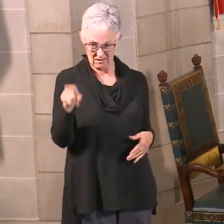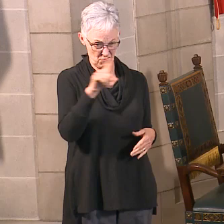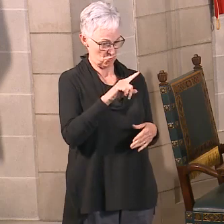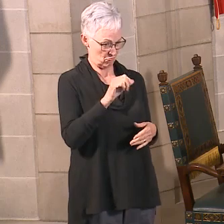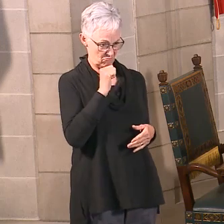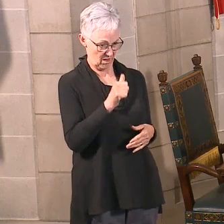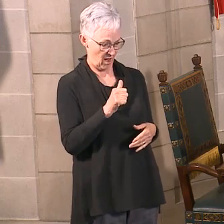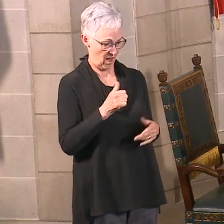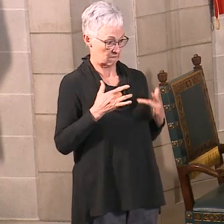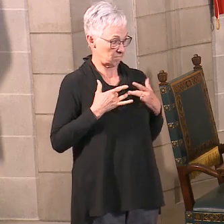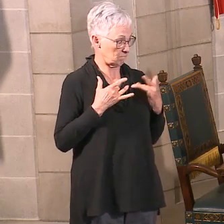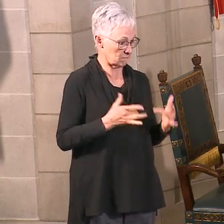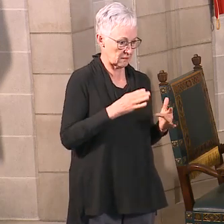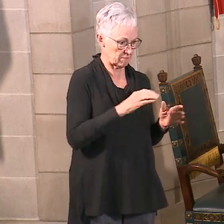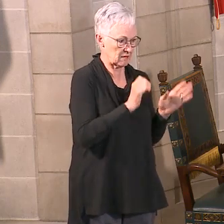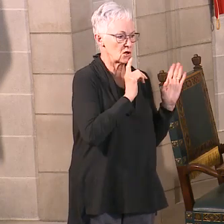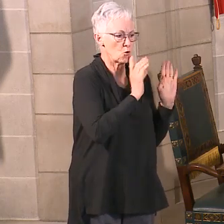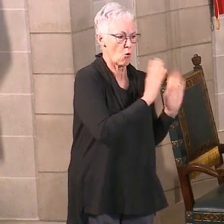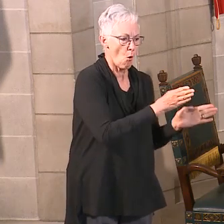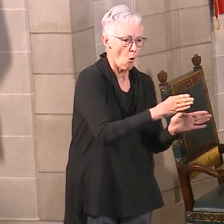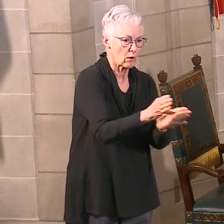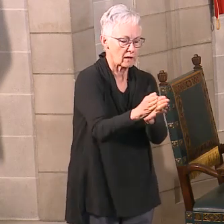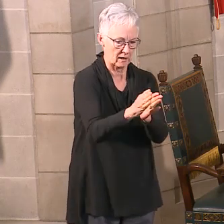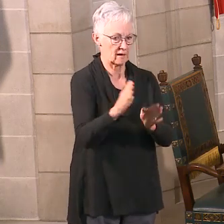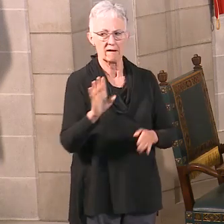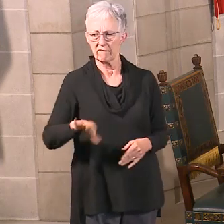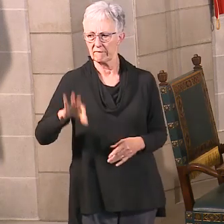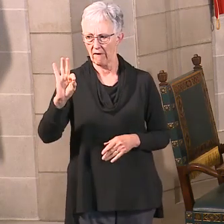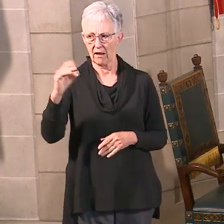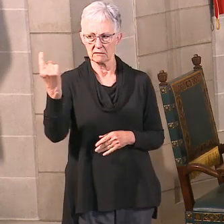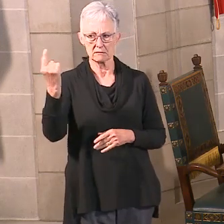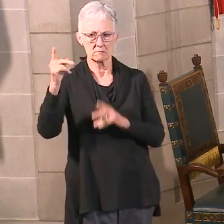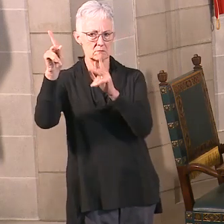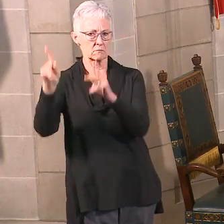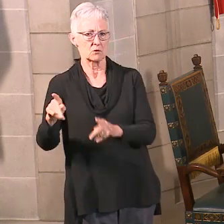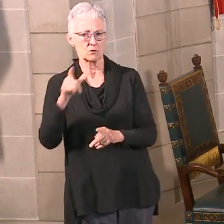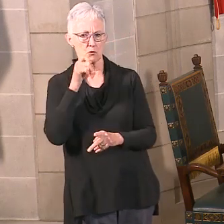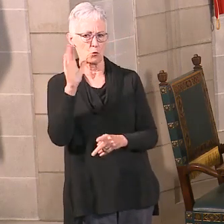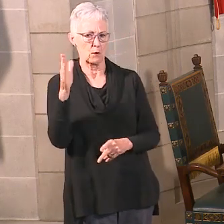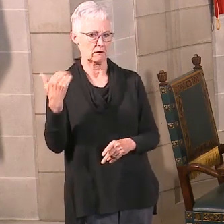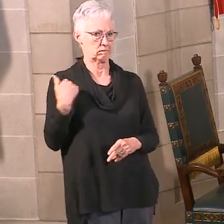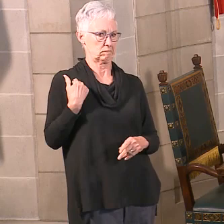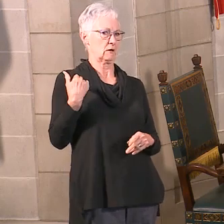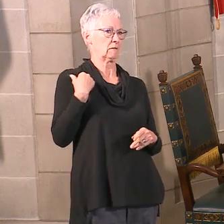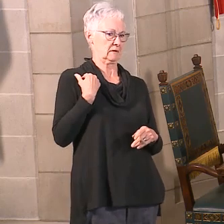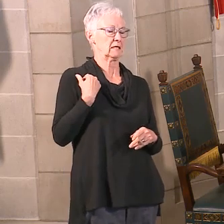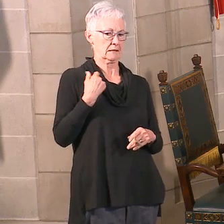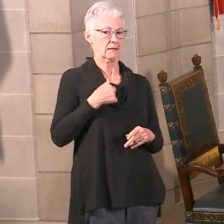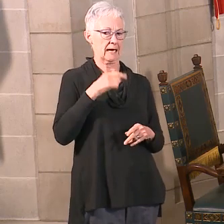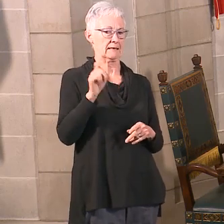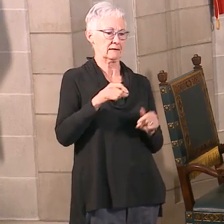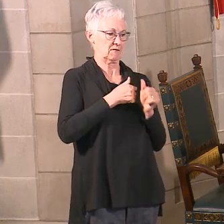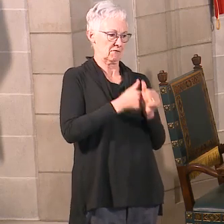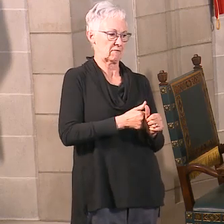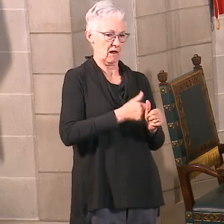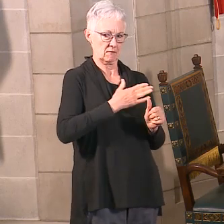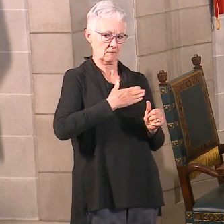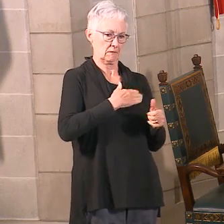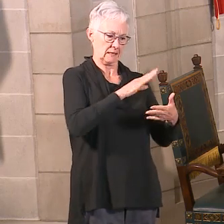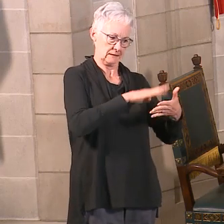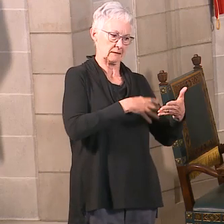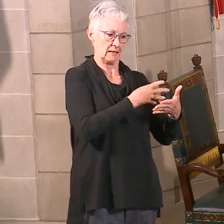your day, then reach out and get an accountability partner. Somebody that can help remind you, keep you on track for some of those healthy habits.